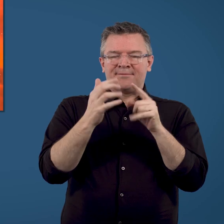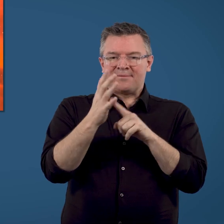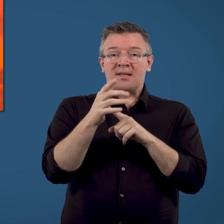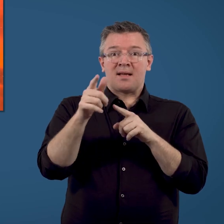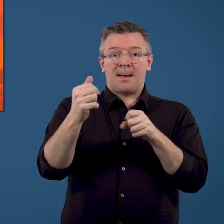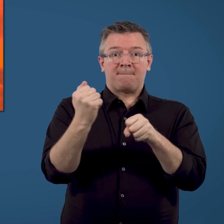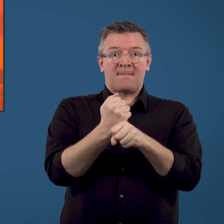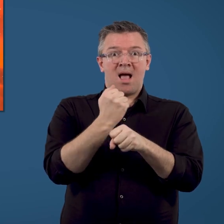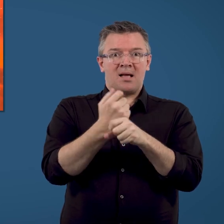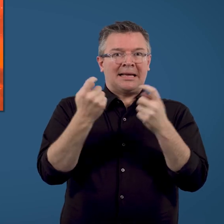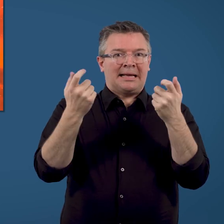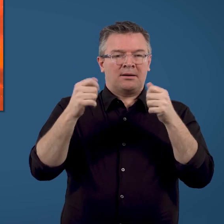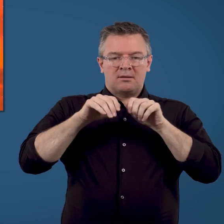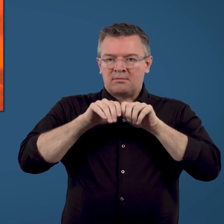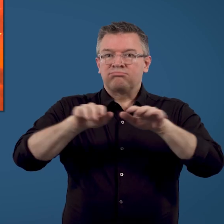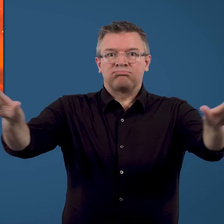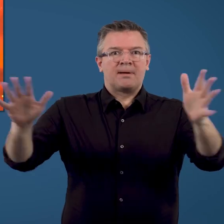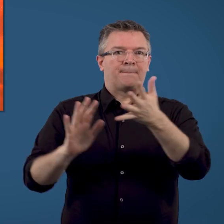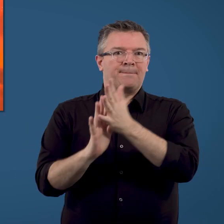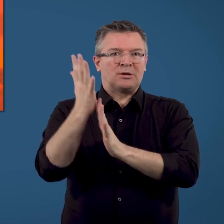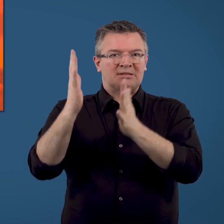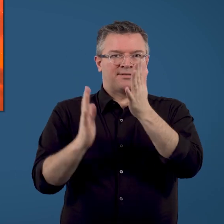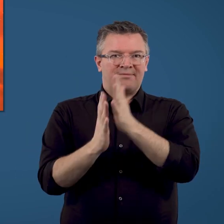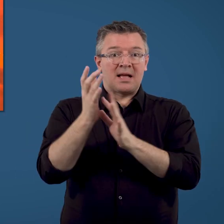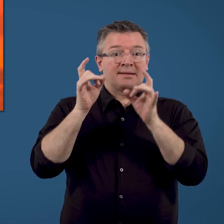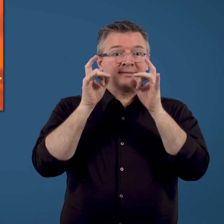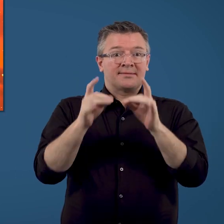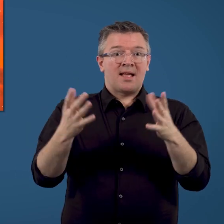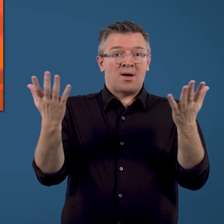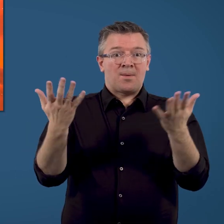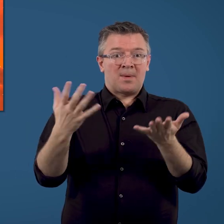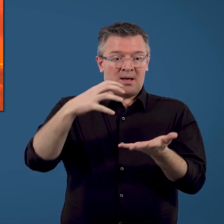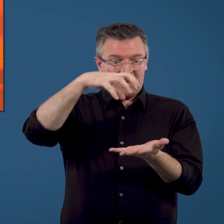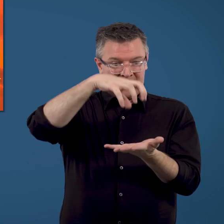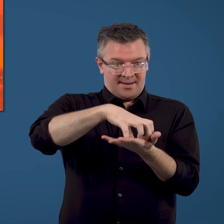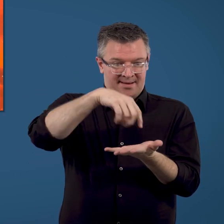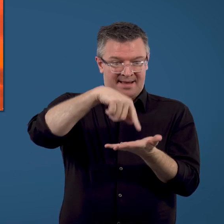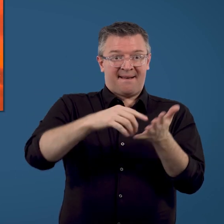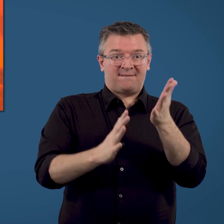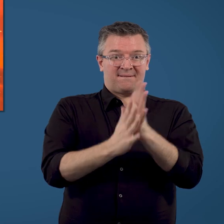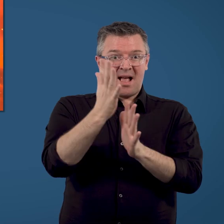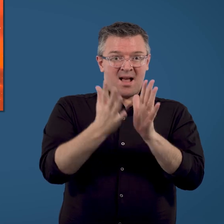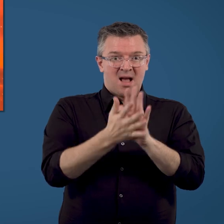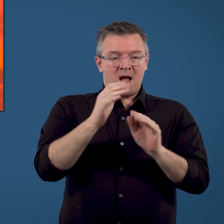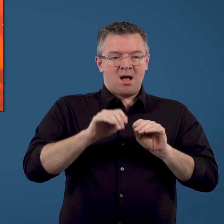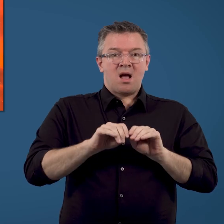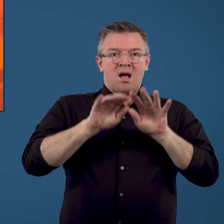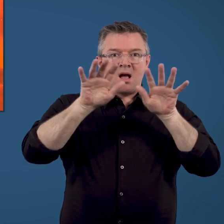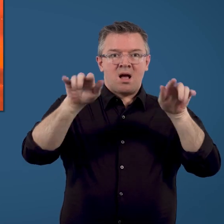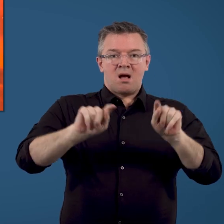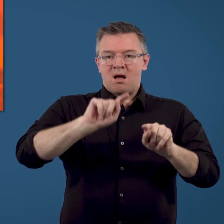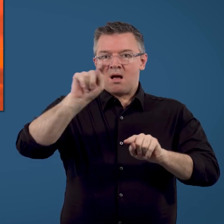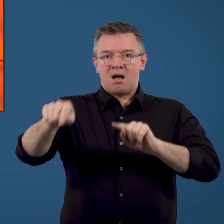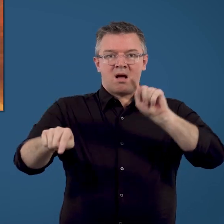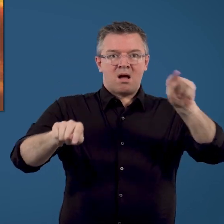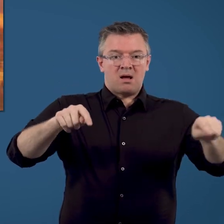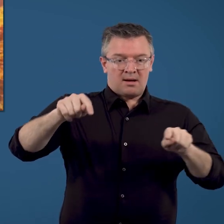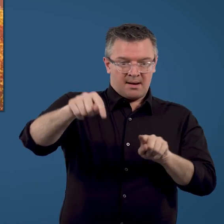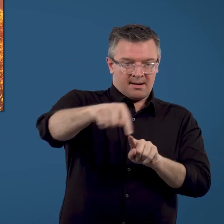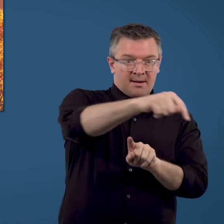They help the bushfire spread by starting spot fires ahead of the main fire front. Short distance